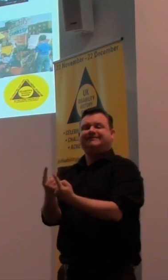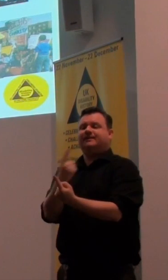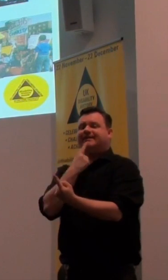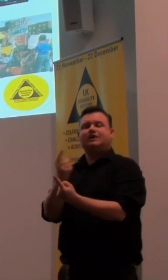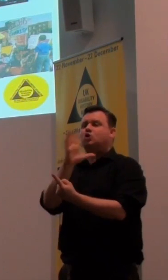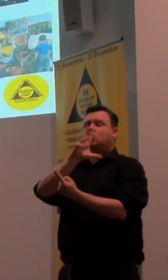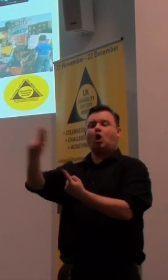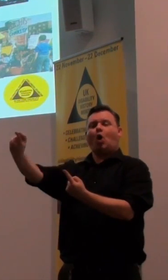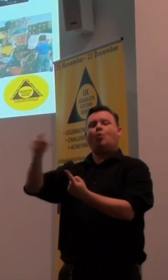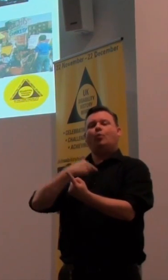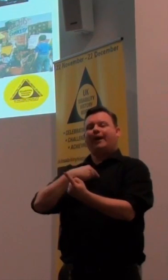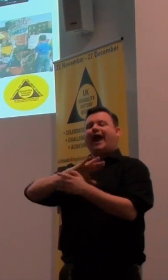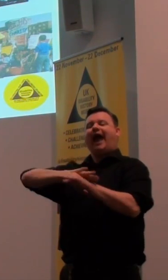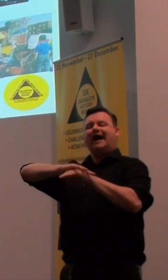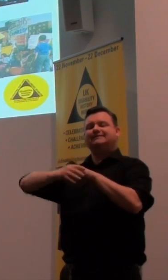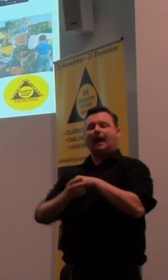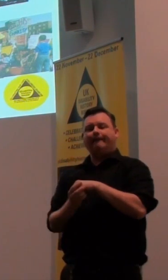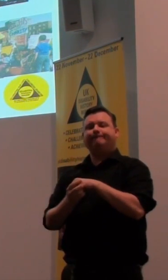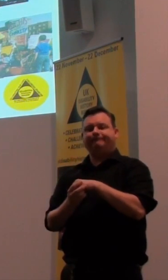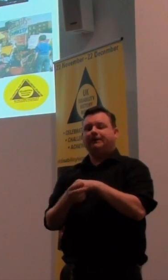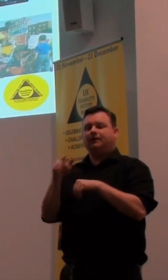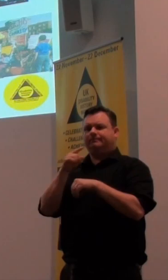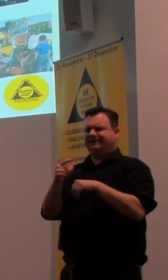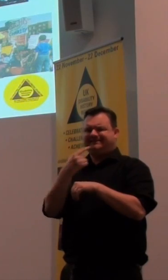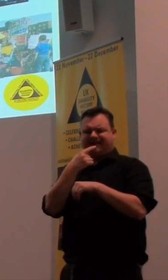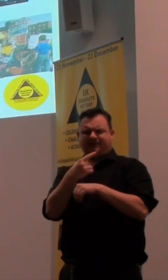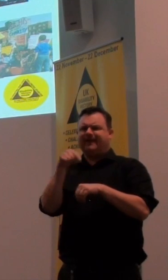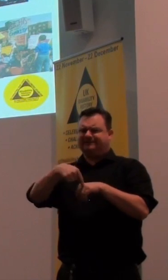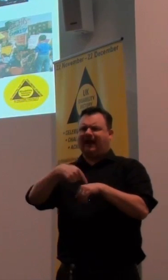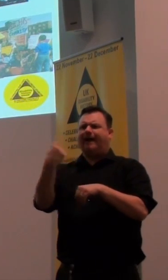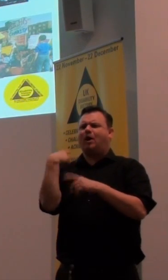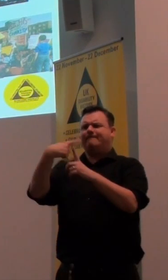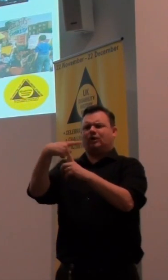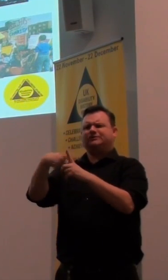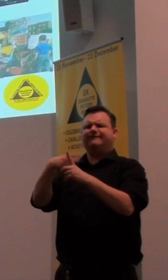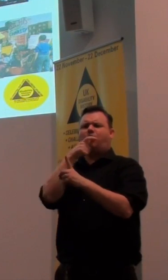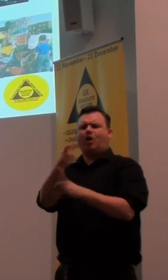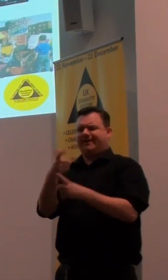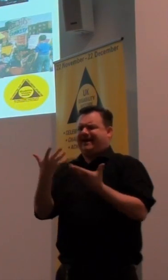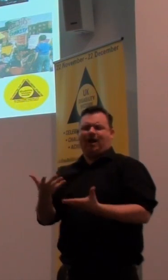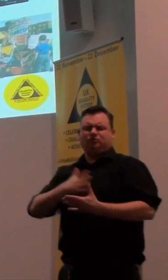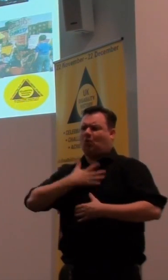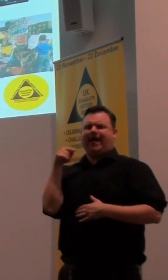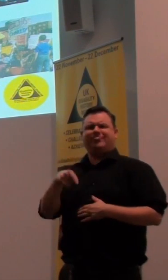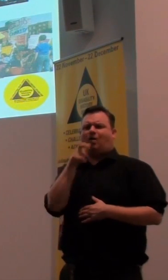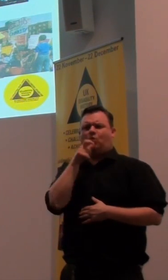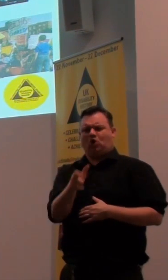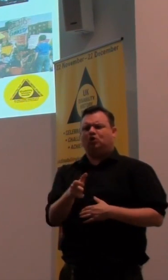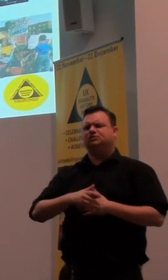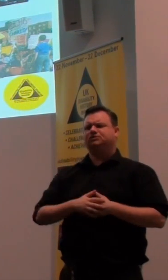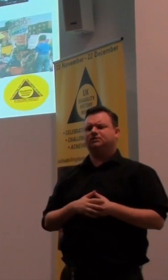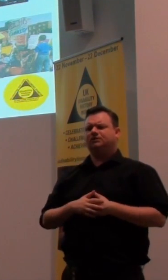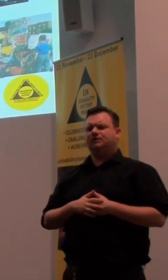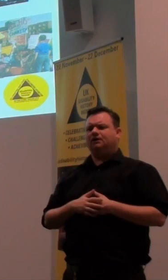time it was a positive word. We've gone on since to say, no, we don't actually like the word handicapped. But at that time it was. Or,